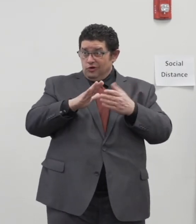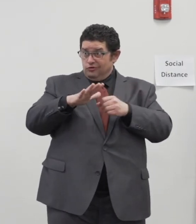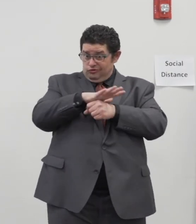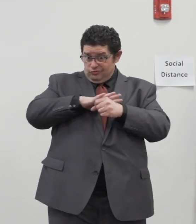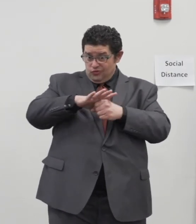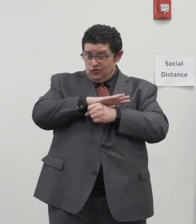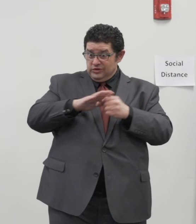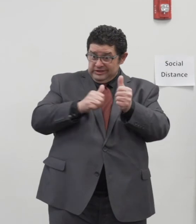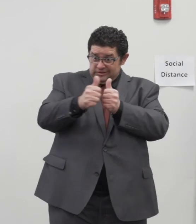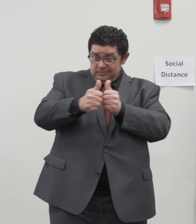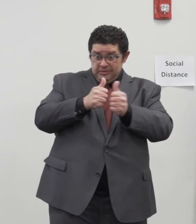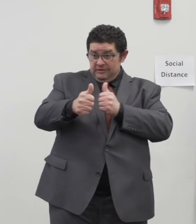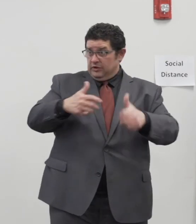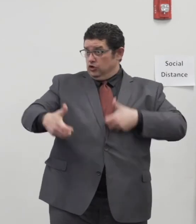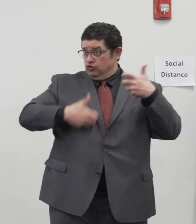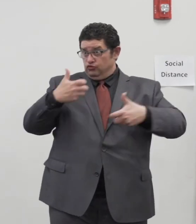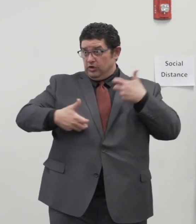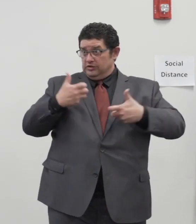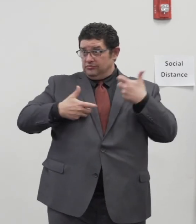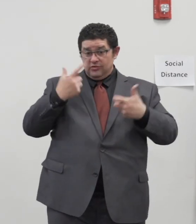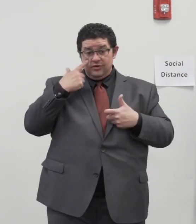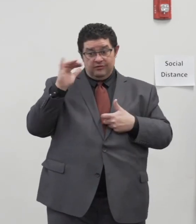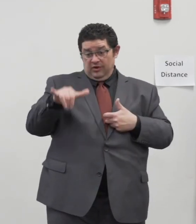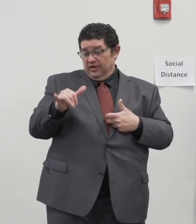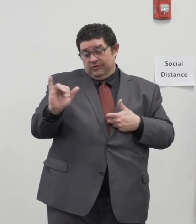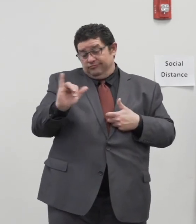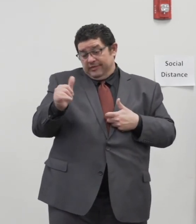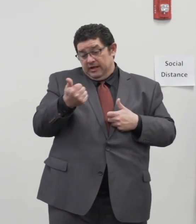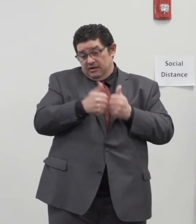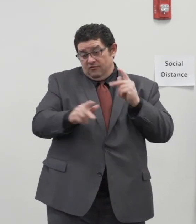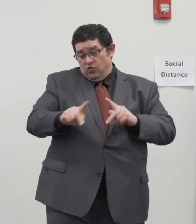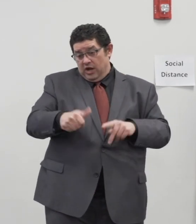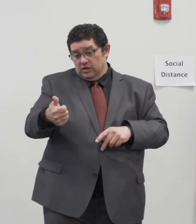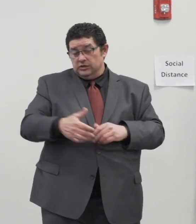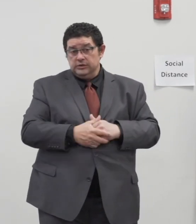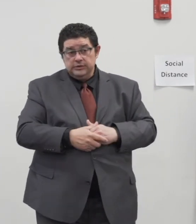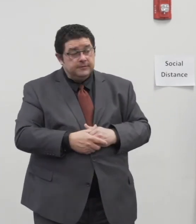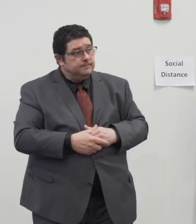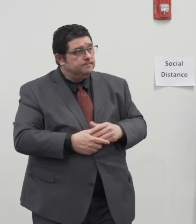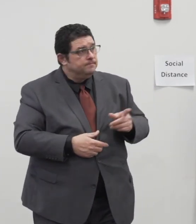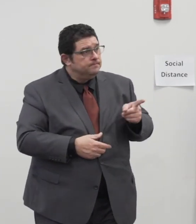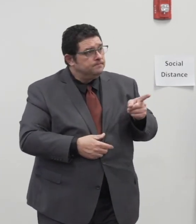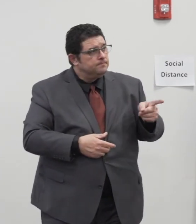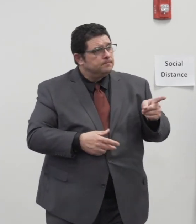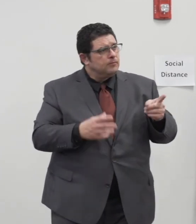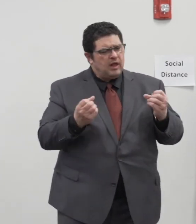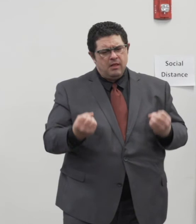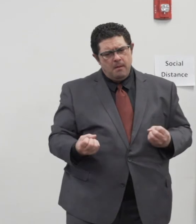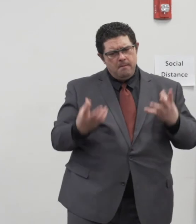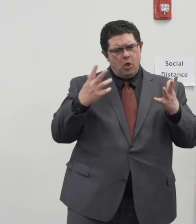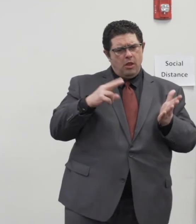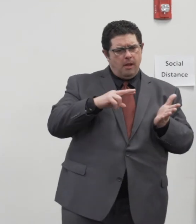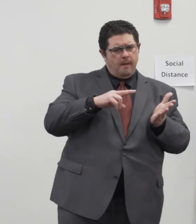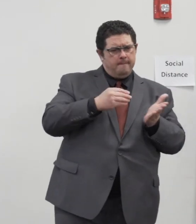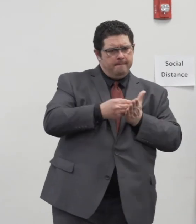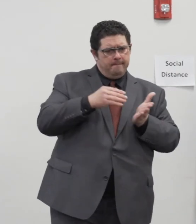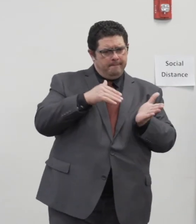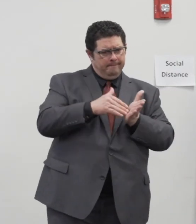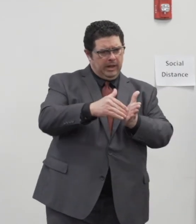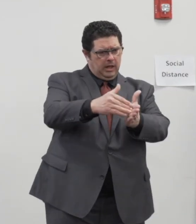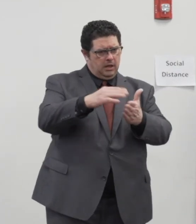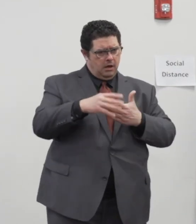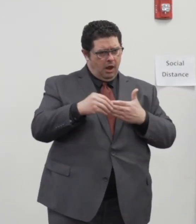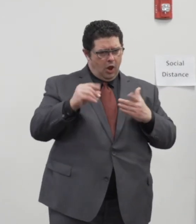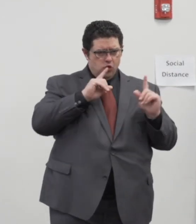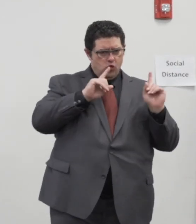is competing very aggressively for those just like everyone else Is that big multi-million dollar order that we've been hearing about the last